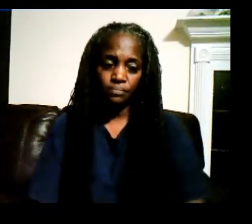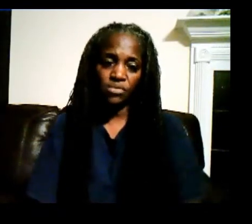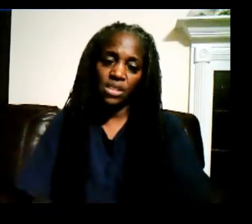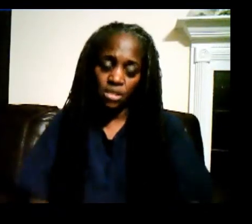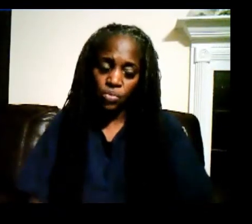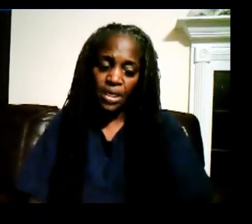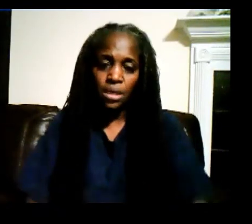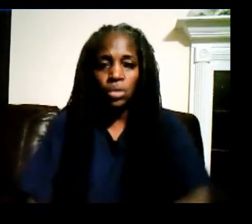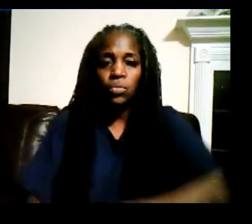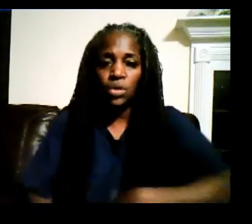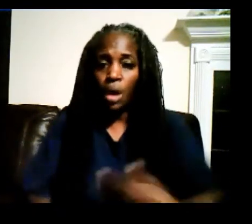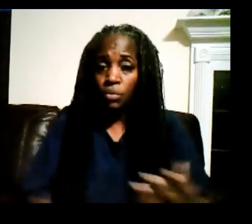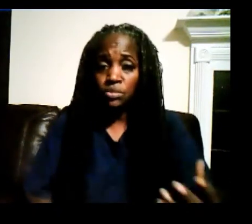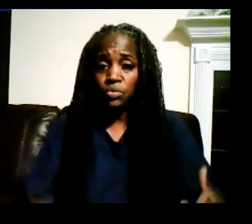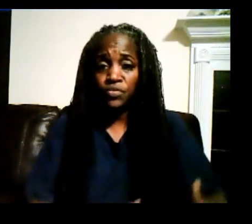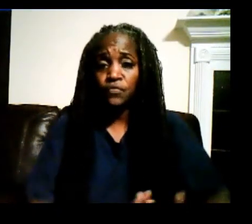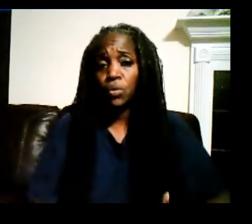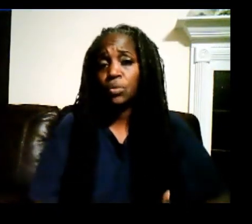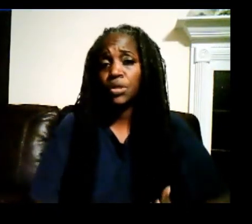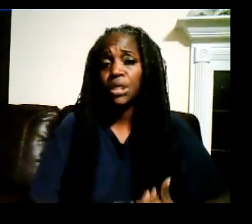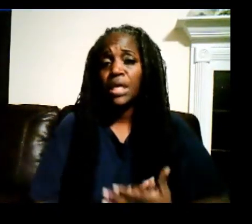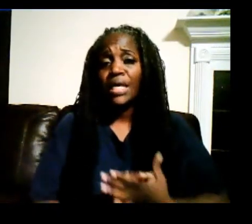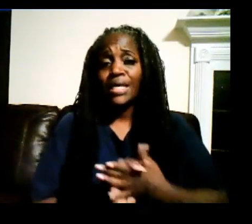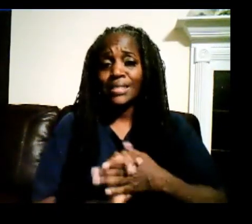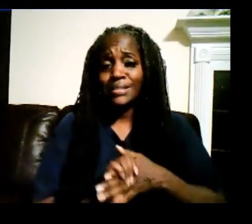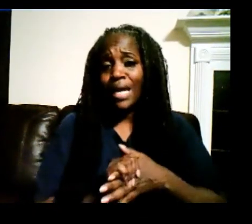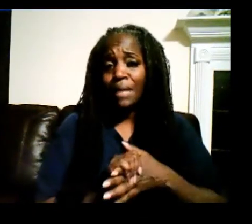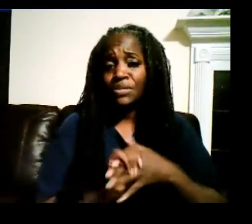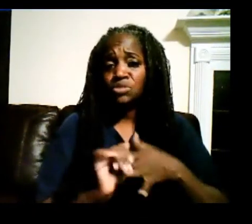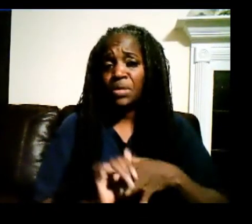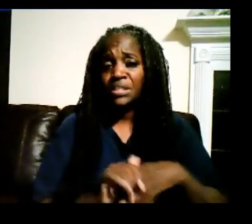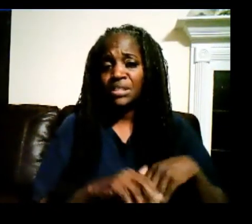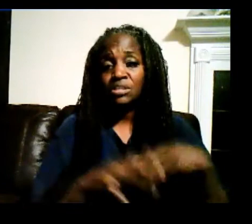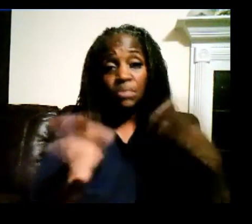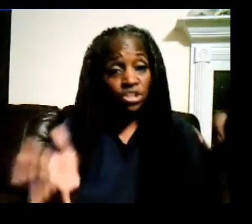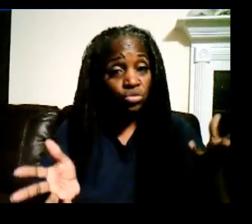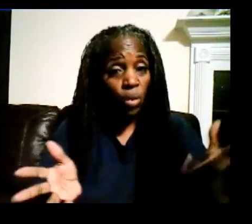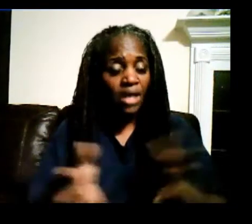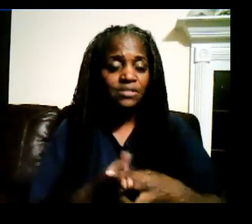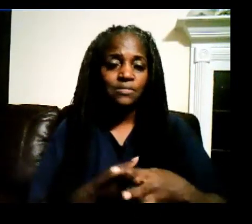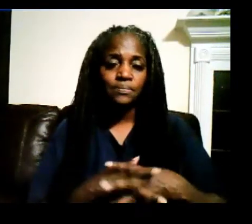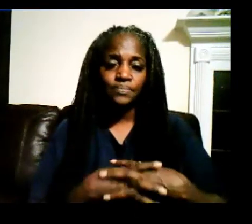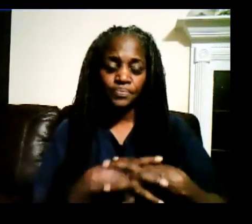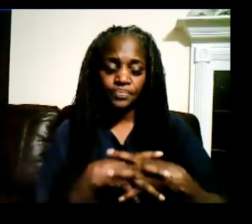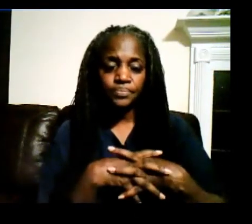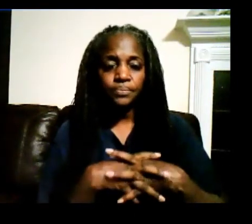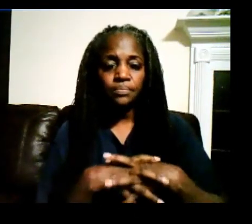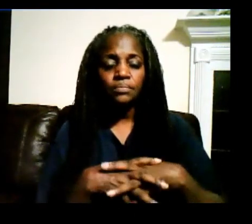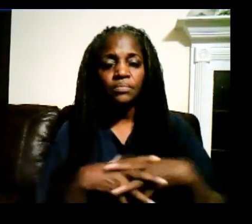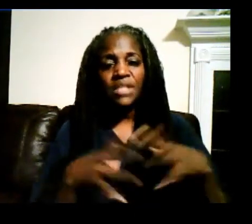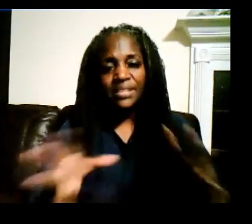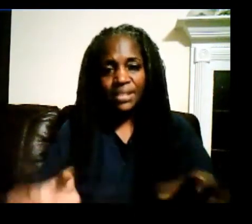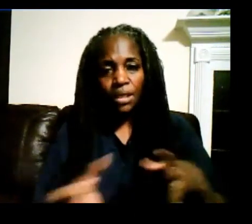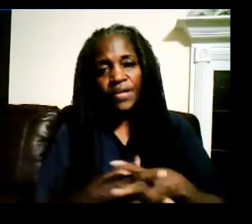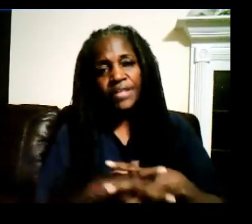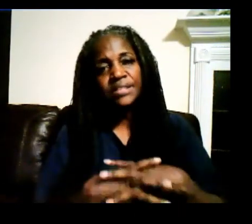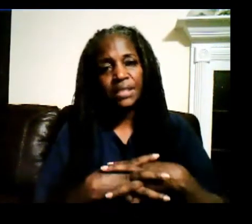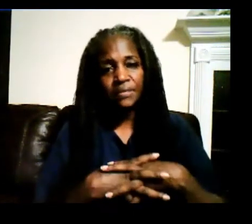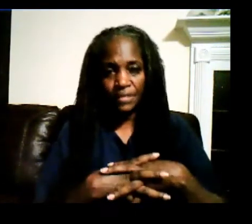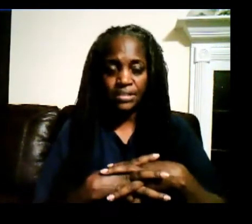Either way, though, we're always moving forward in time and space and dimension one. I said all that to say that